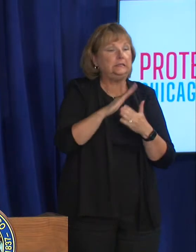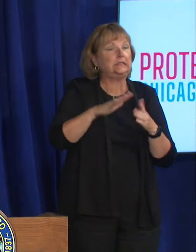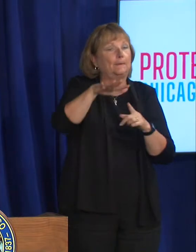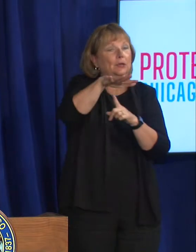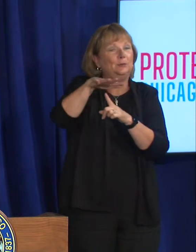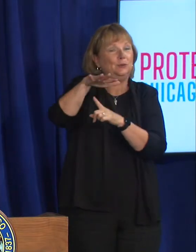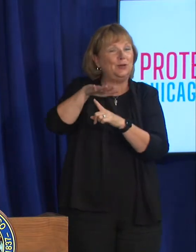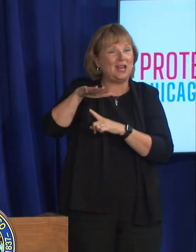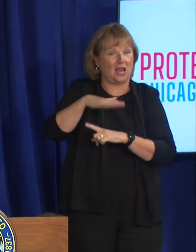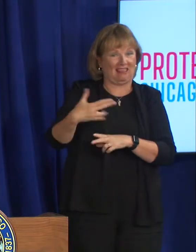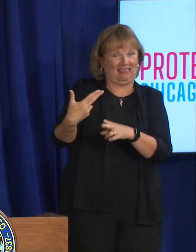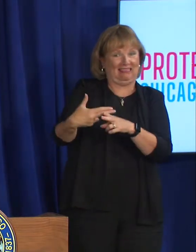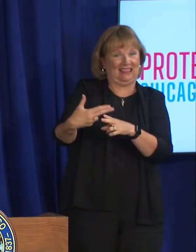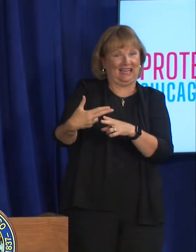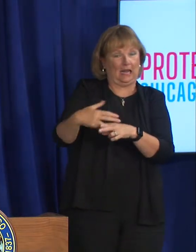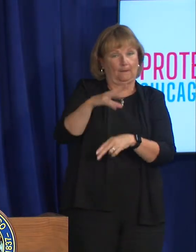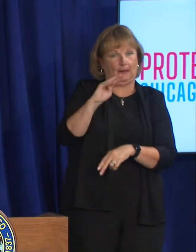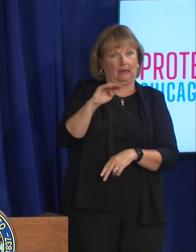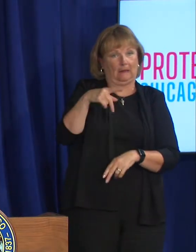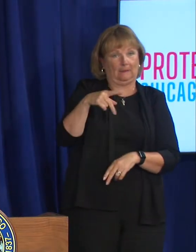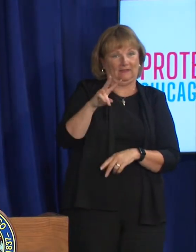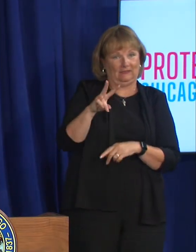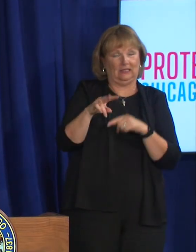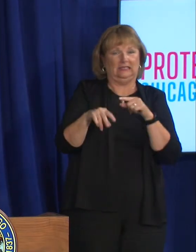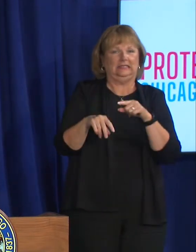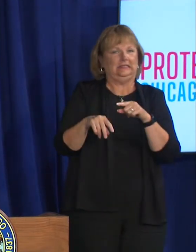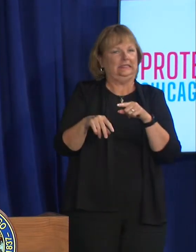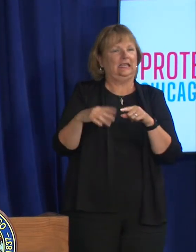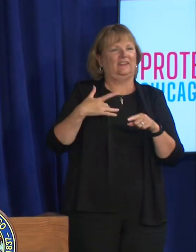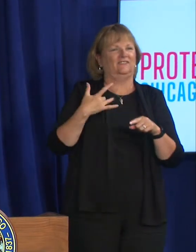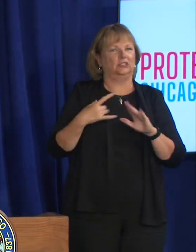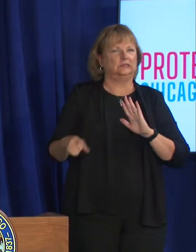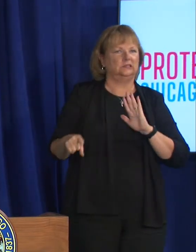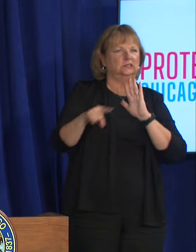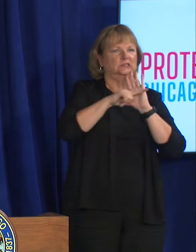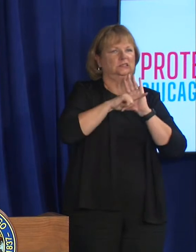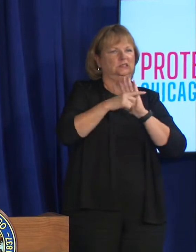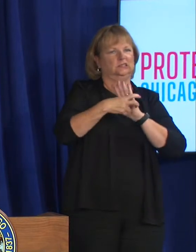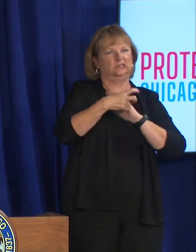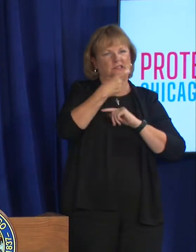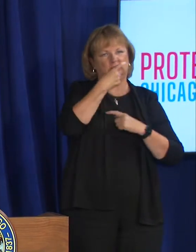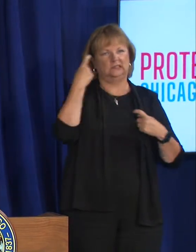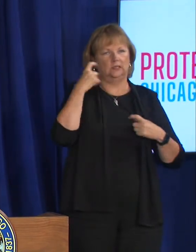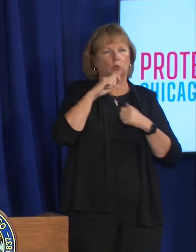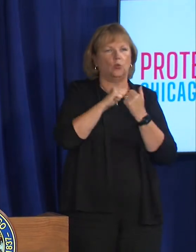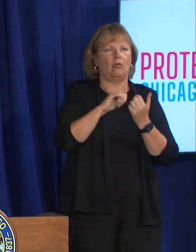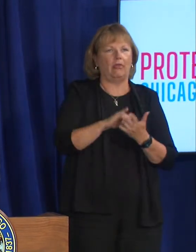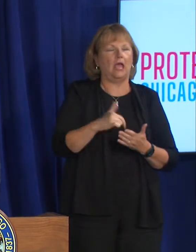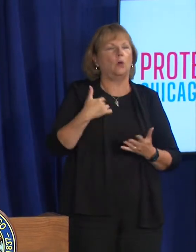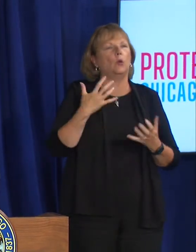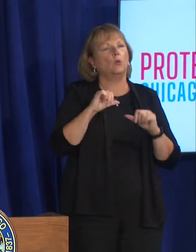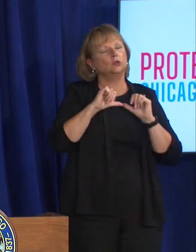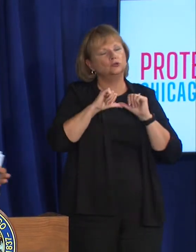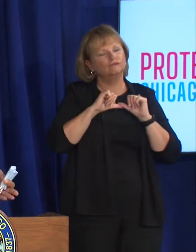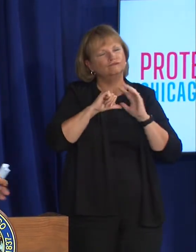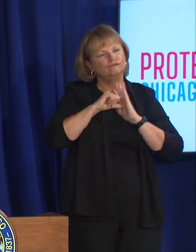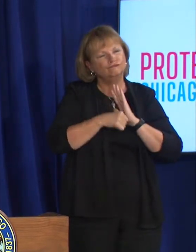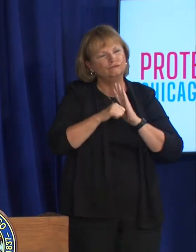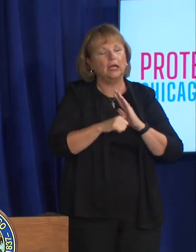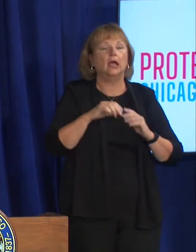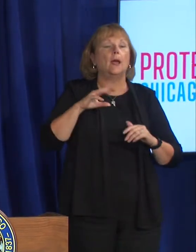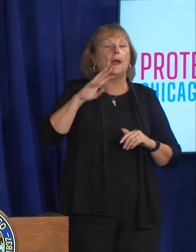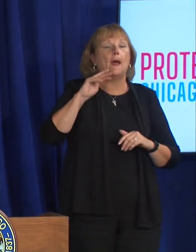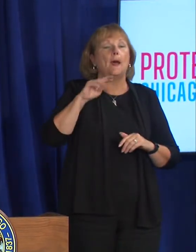just the name is very um it's stigmatizing all by itself so we've been really trying to emphasize uh you know it's called